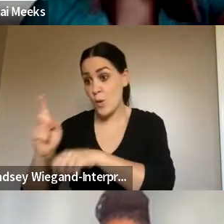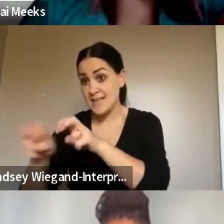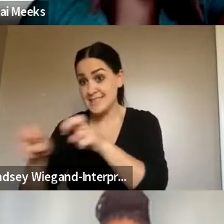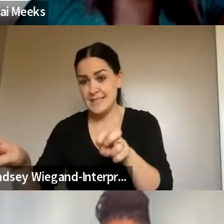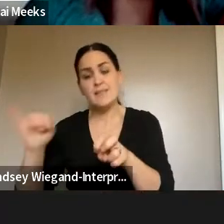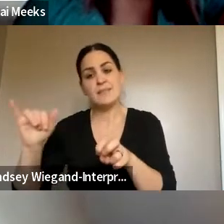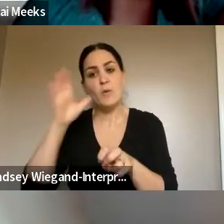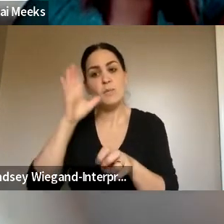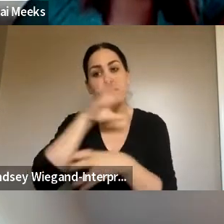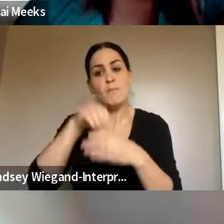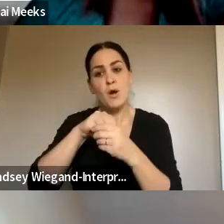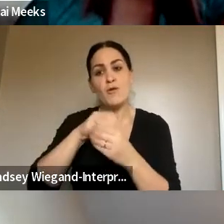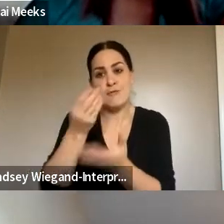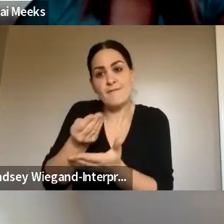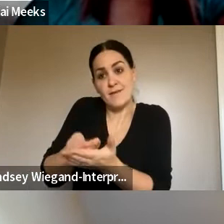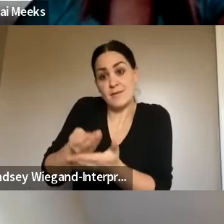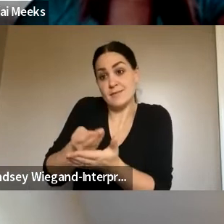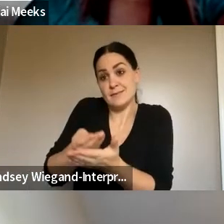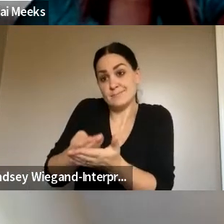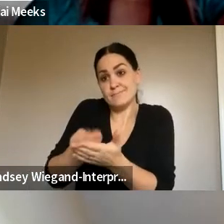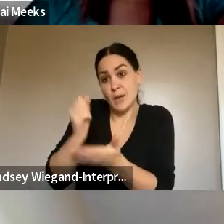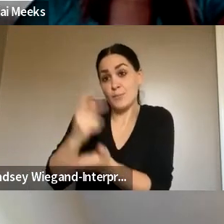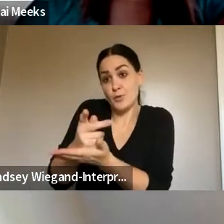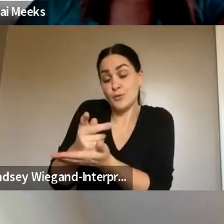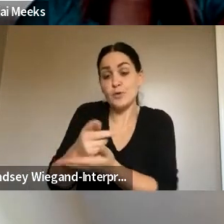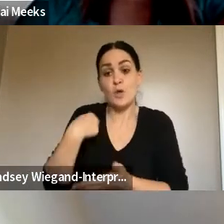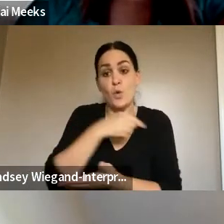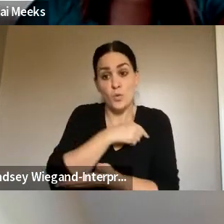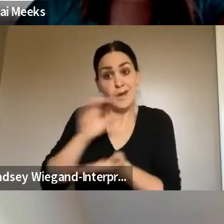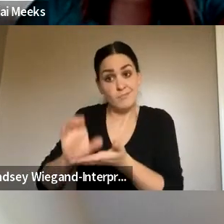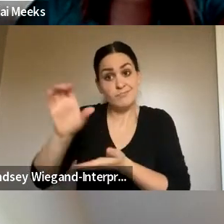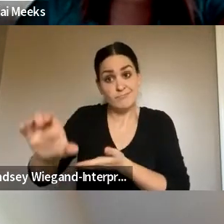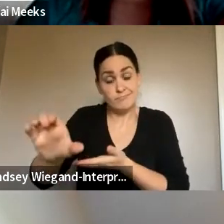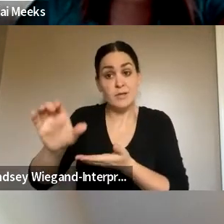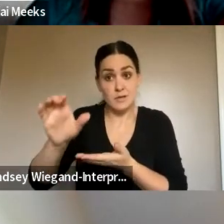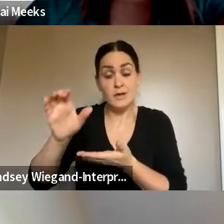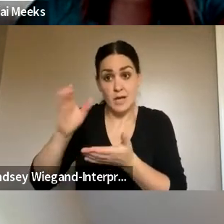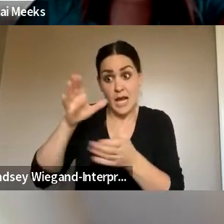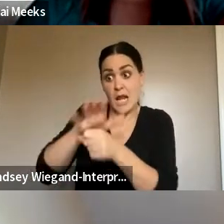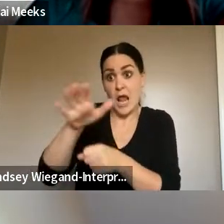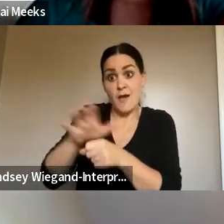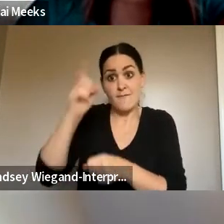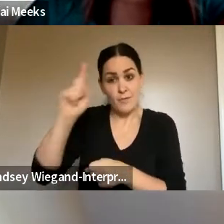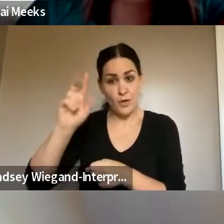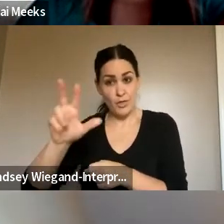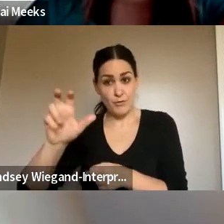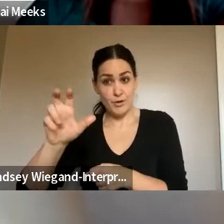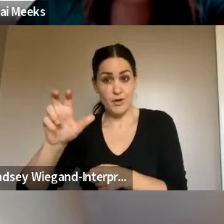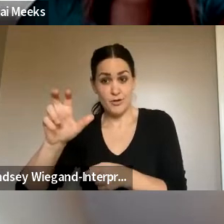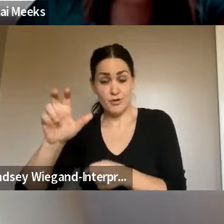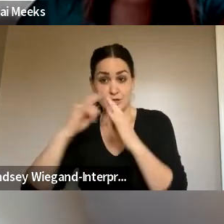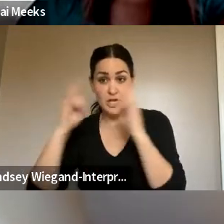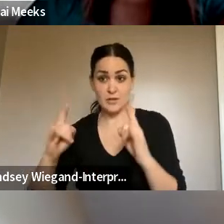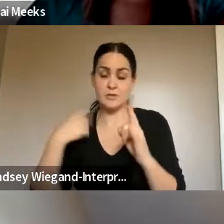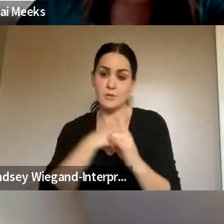that was approved. Remember, not only we got, we put enough funding in there for almost 300 shelters, which we only have about 199 now,